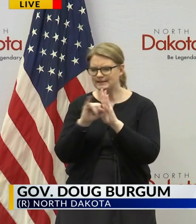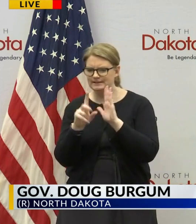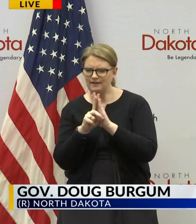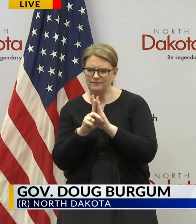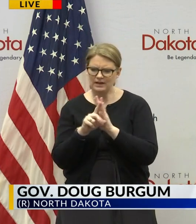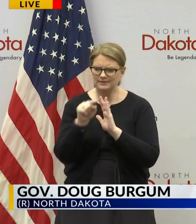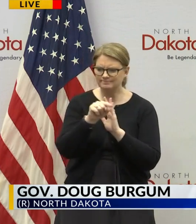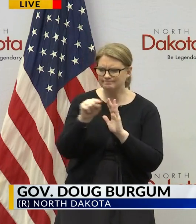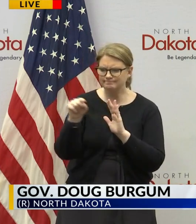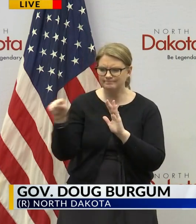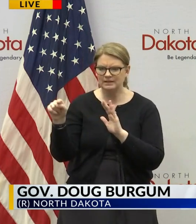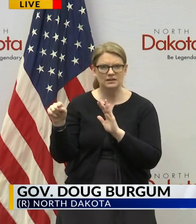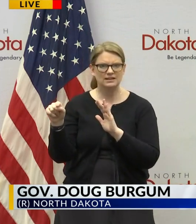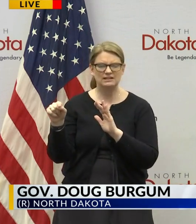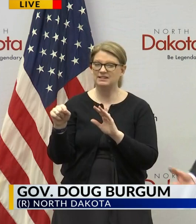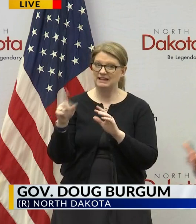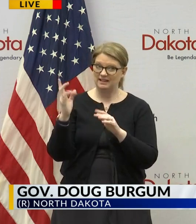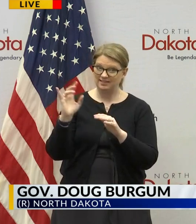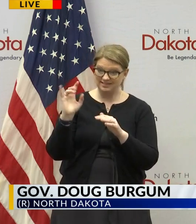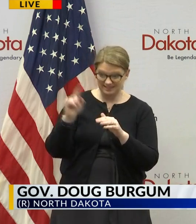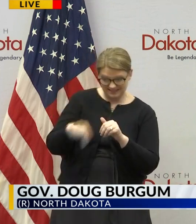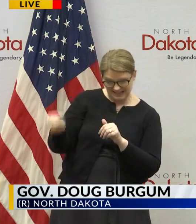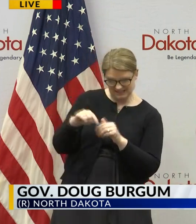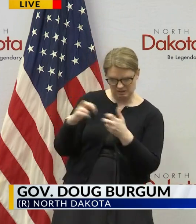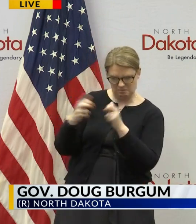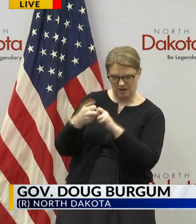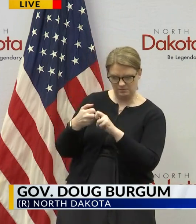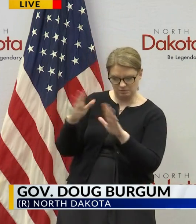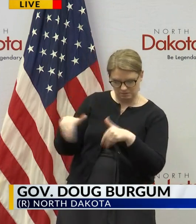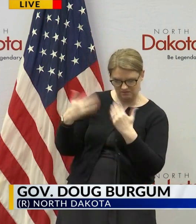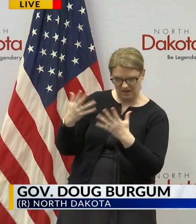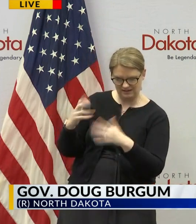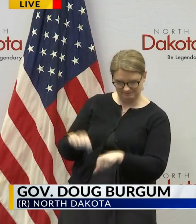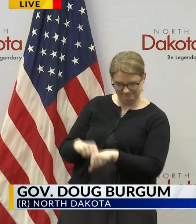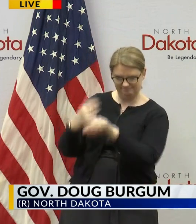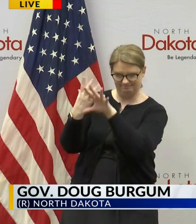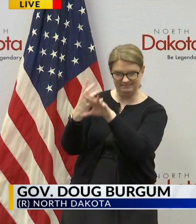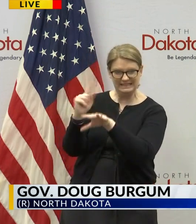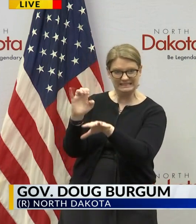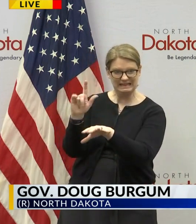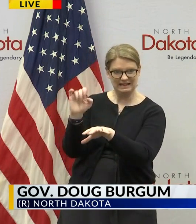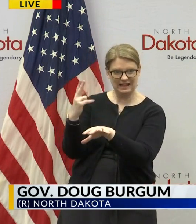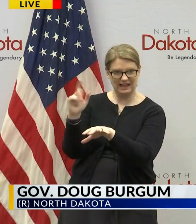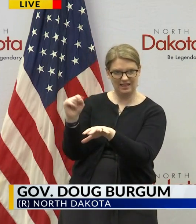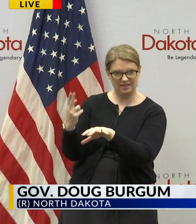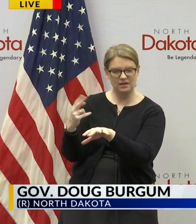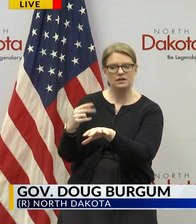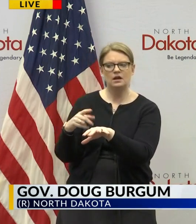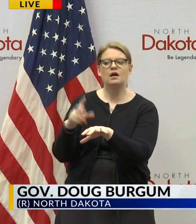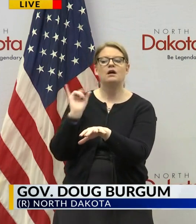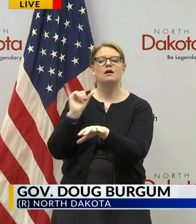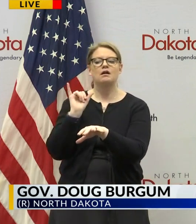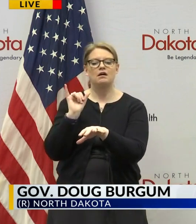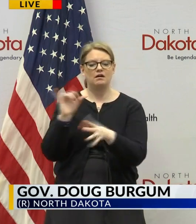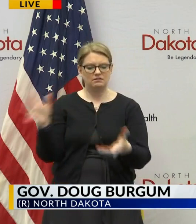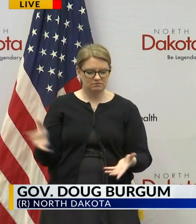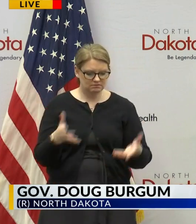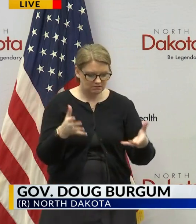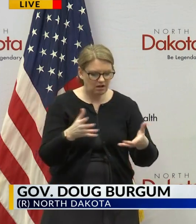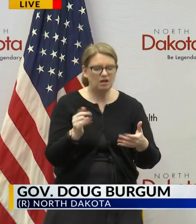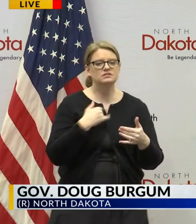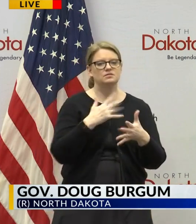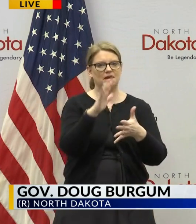us providing telehealth he brought them the governor's office we were unable to include that in the executive order today to create